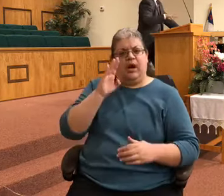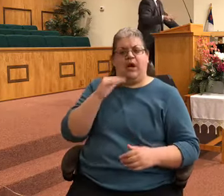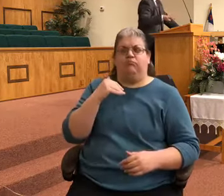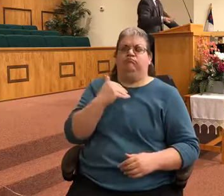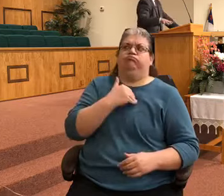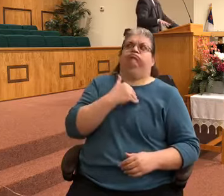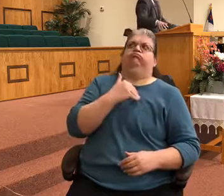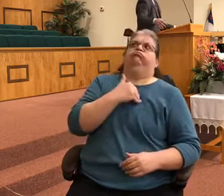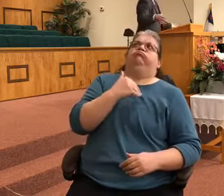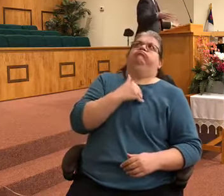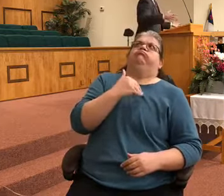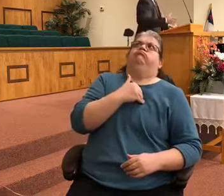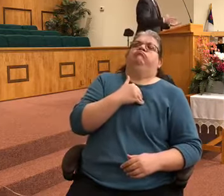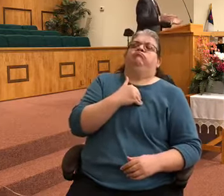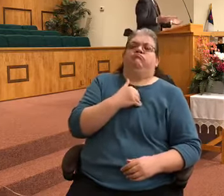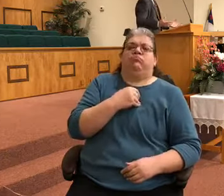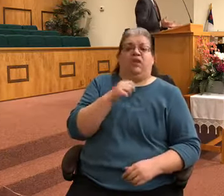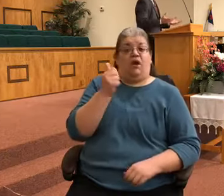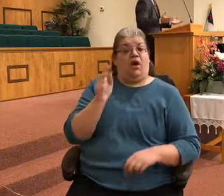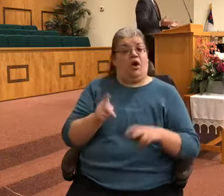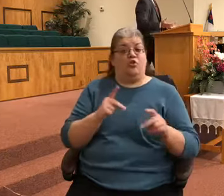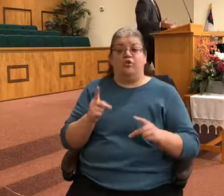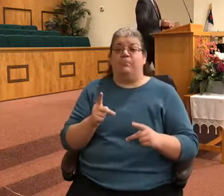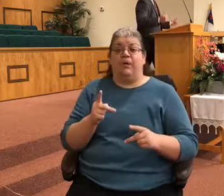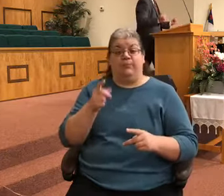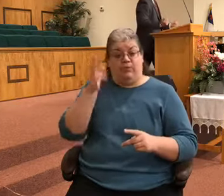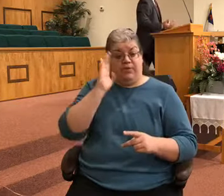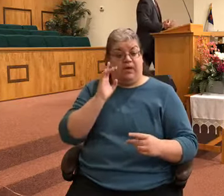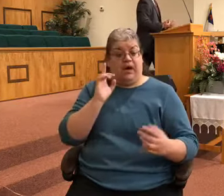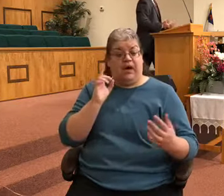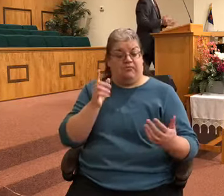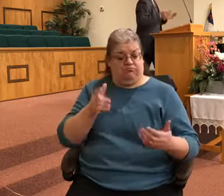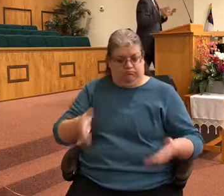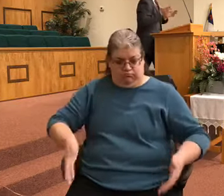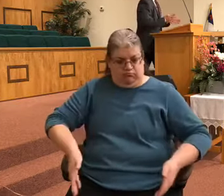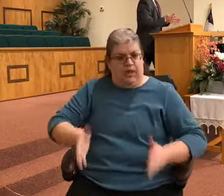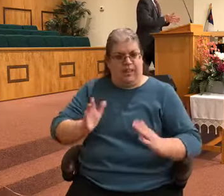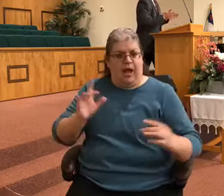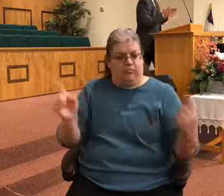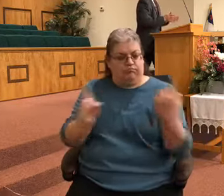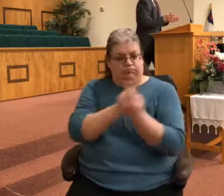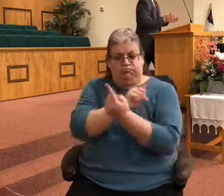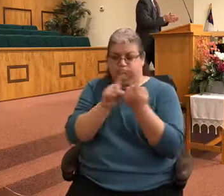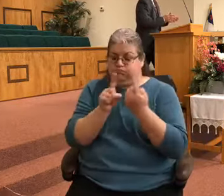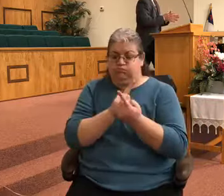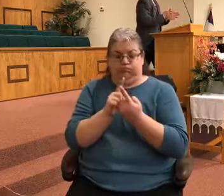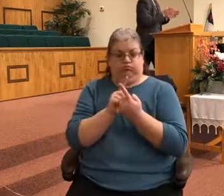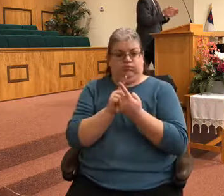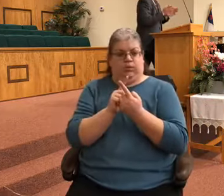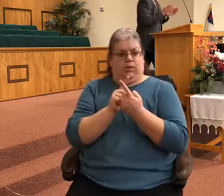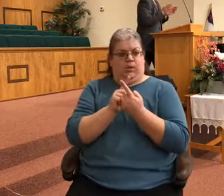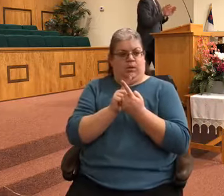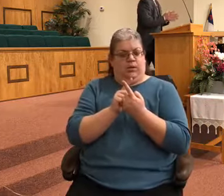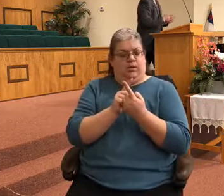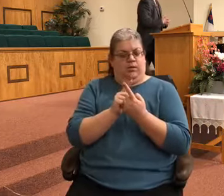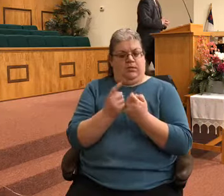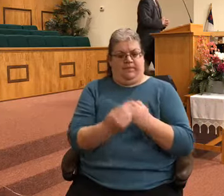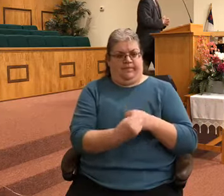other people that God had brought into my life before that had gotten thankful, but it was there in your house in the upper room